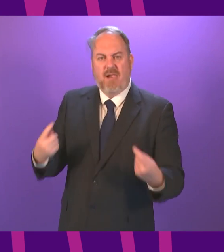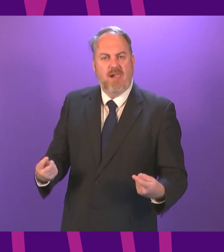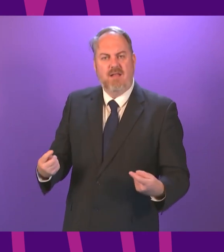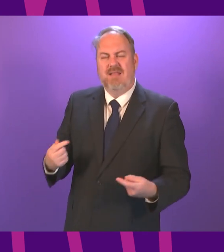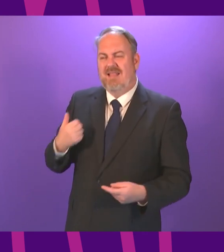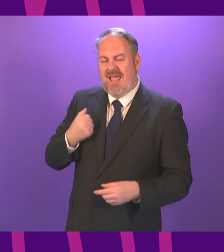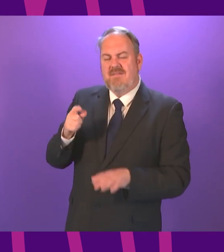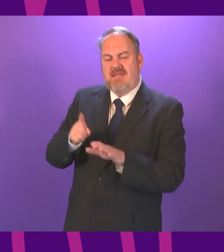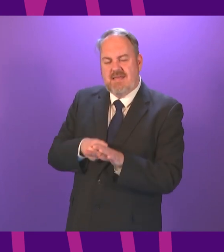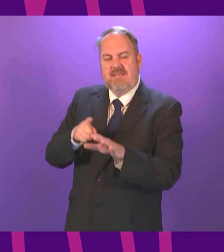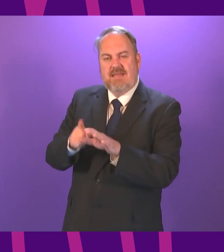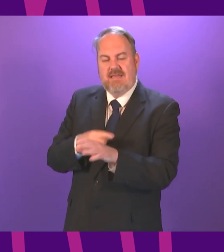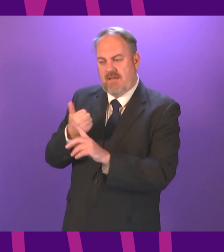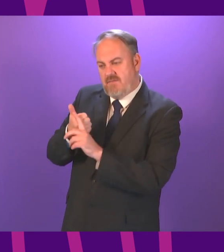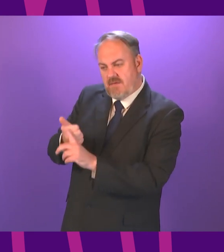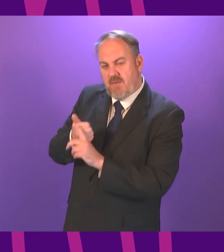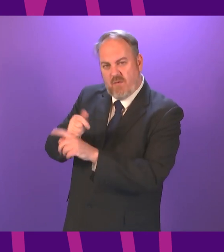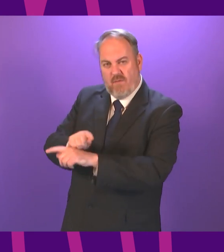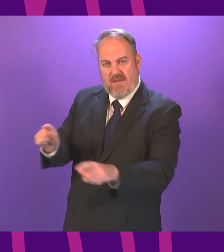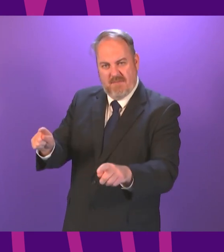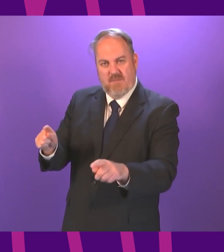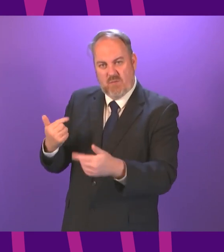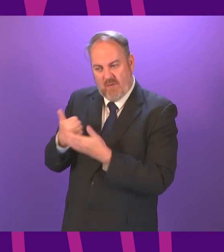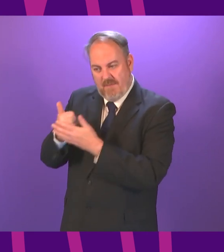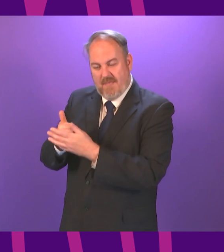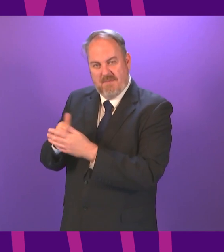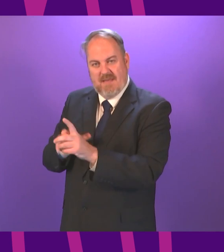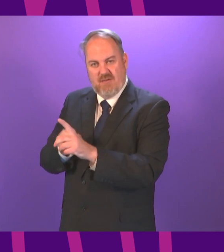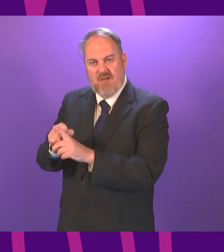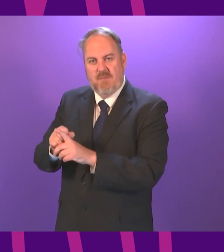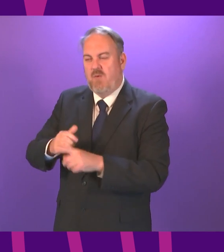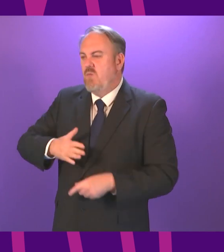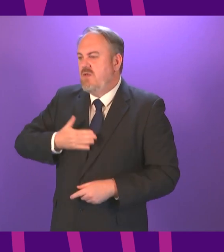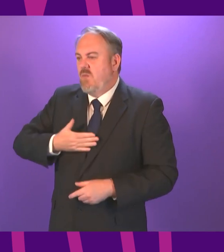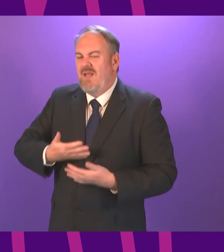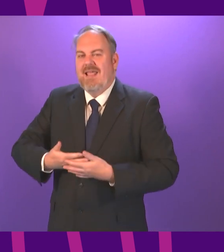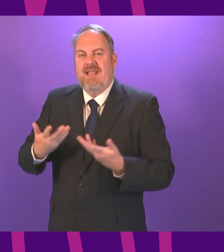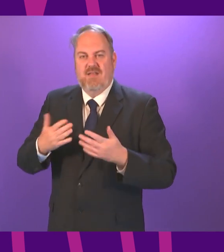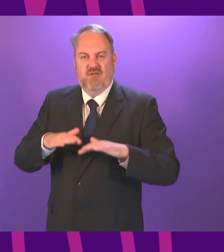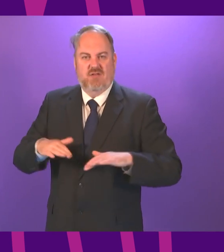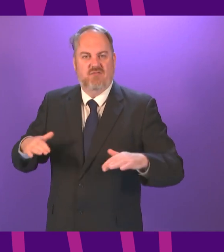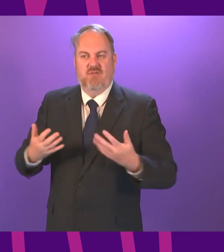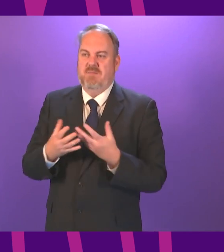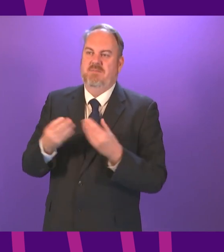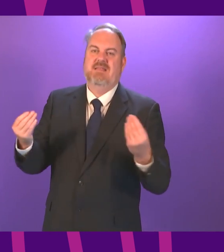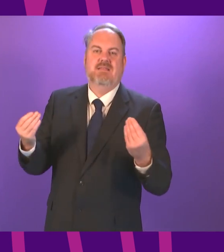coming before us again. We need to urgently avert that so no child loses out on opportunity and is part of some kind of lost generation